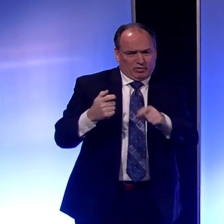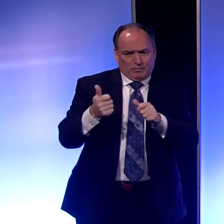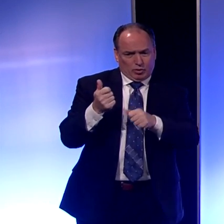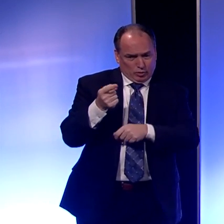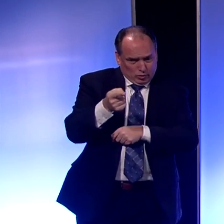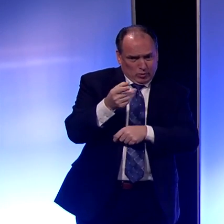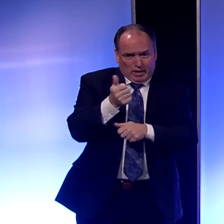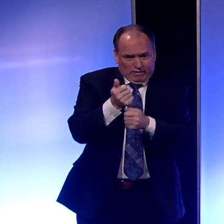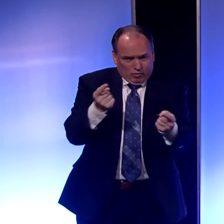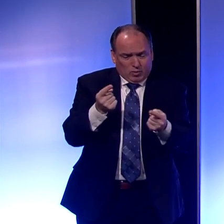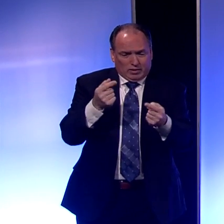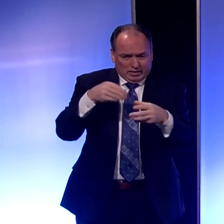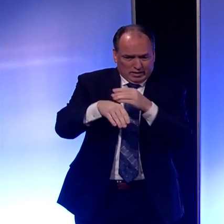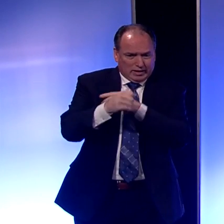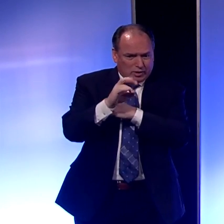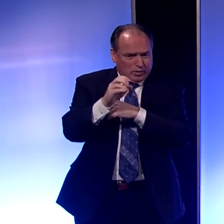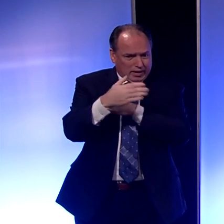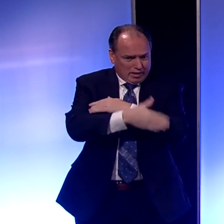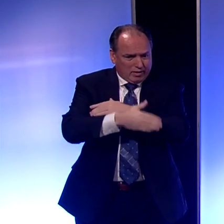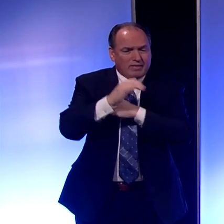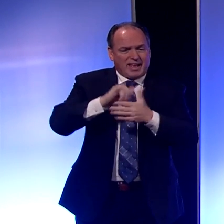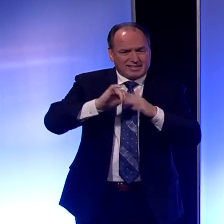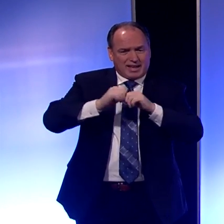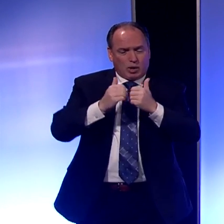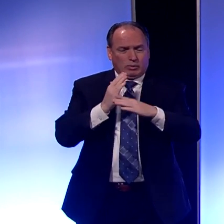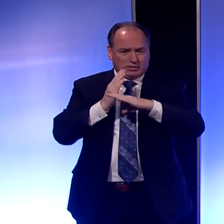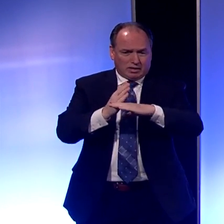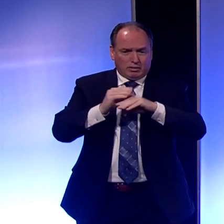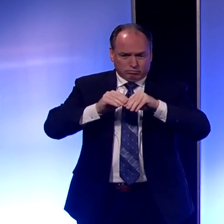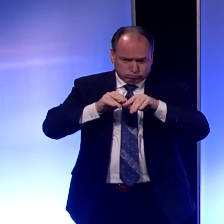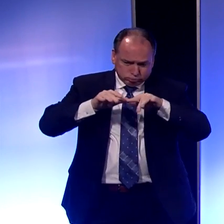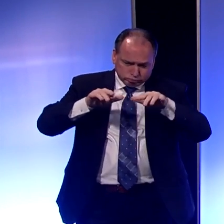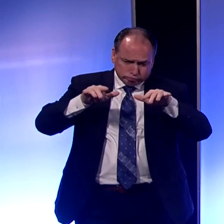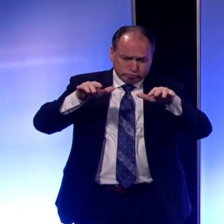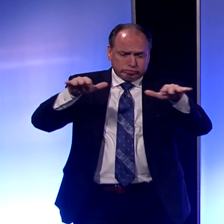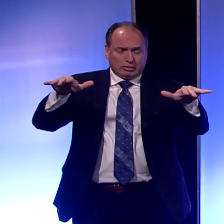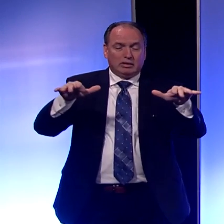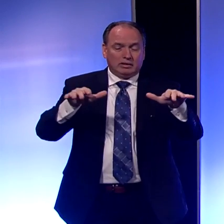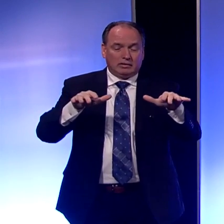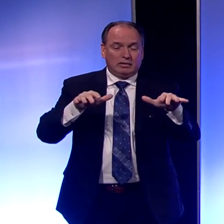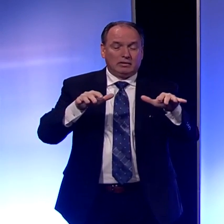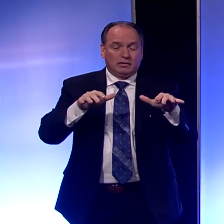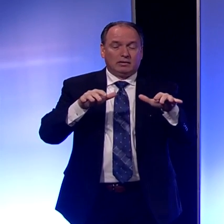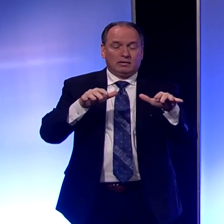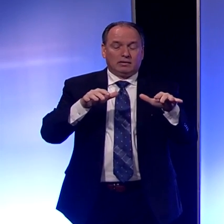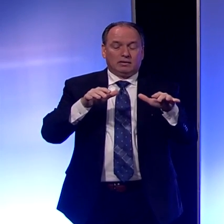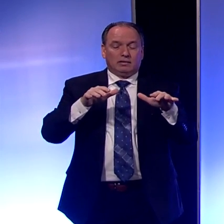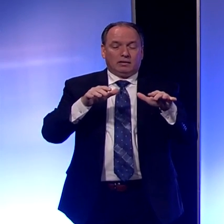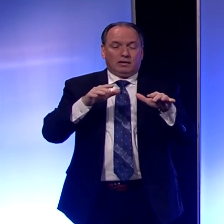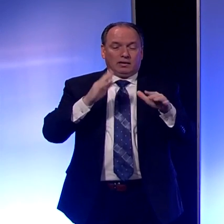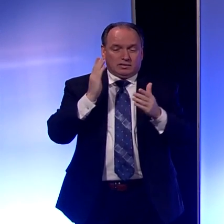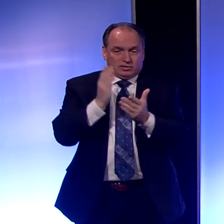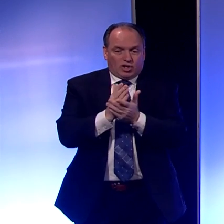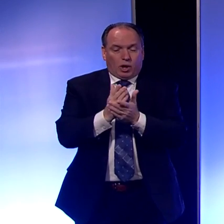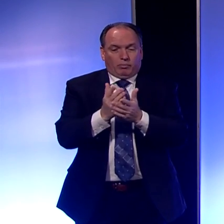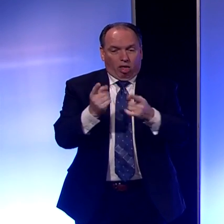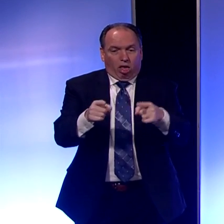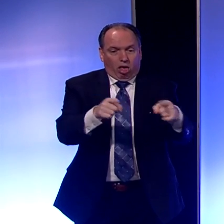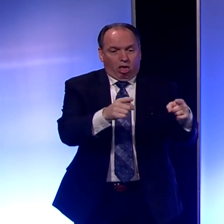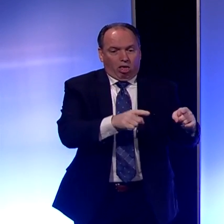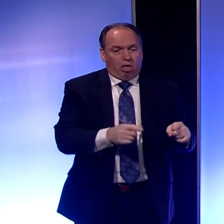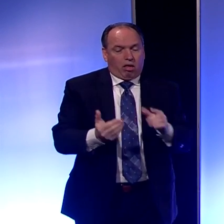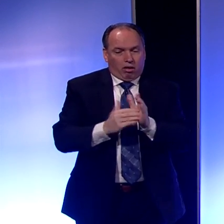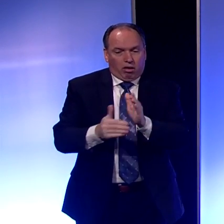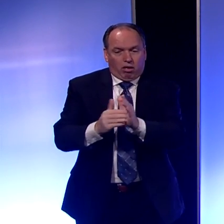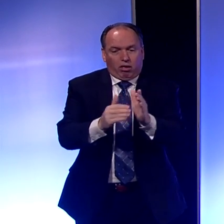Erie County. This is how we're going to stop the spread and have and stop the occurrence of